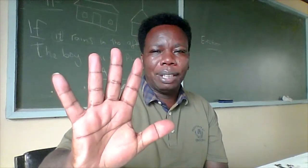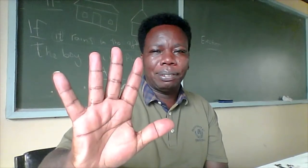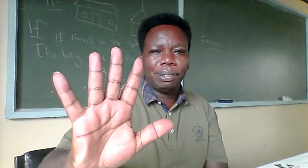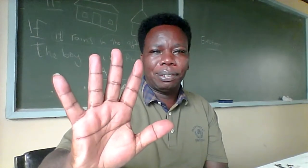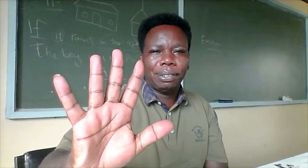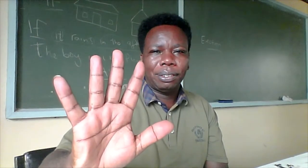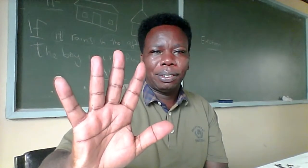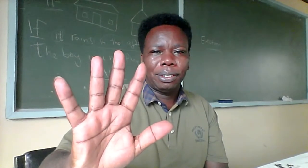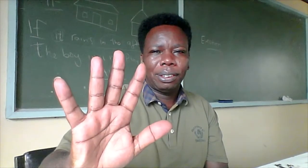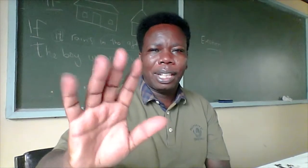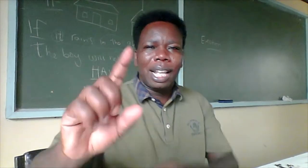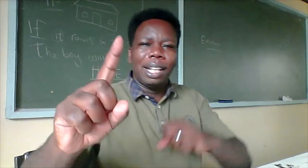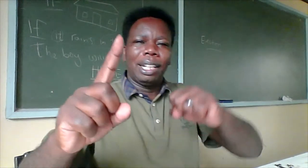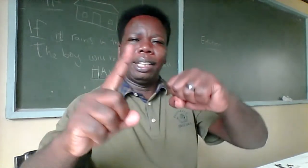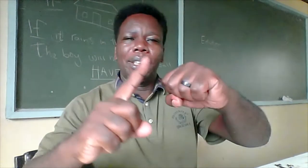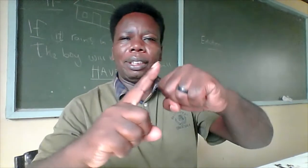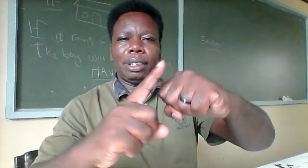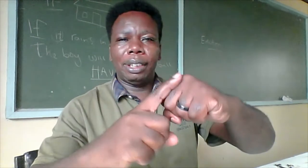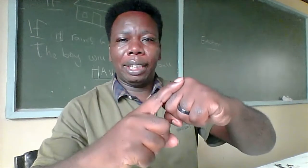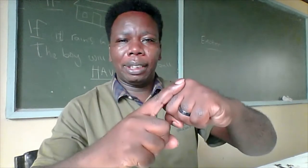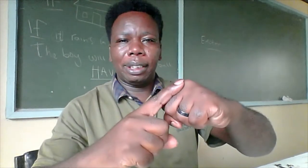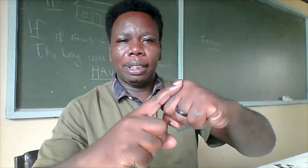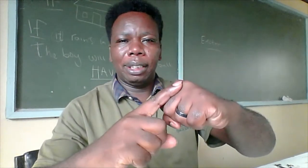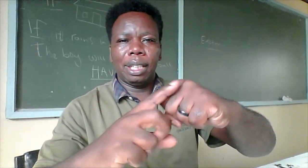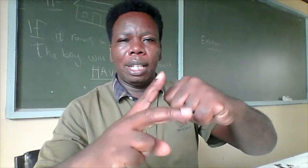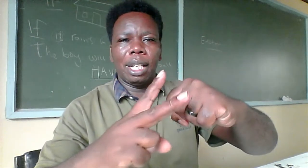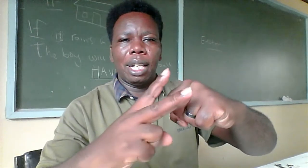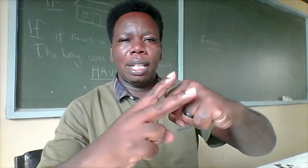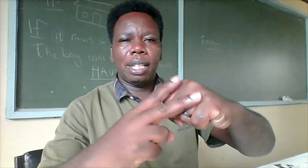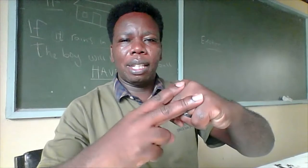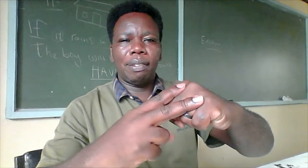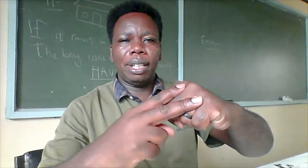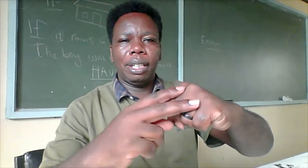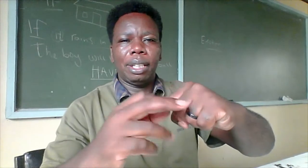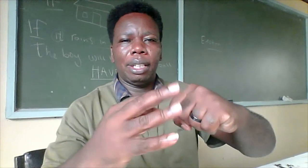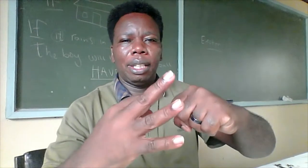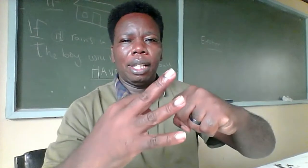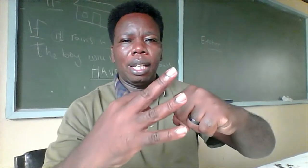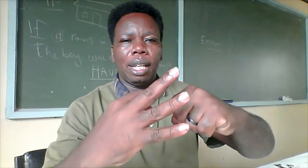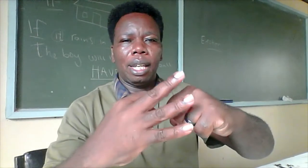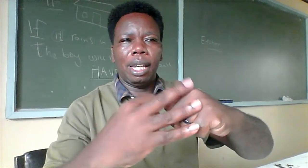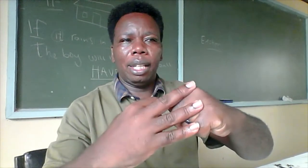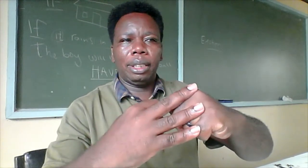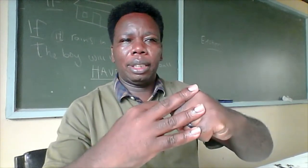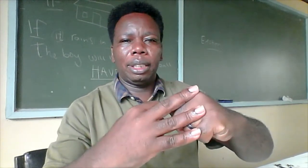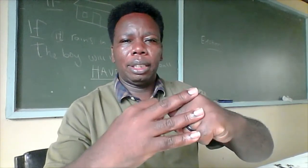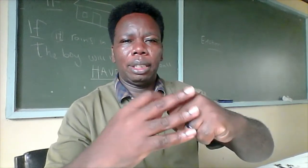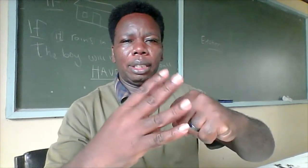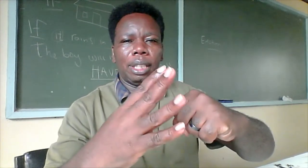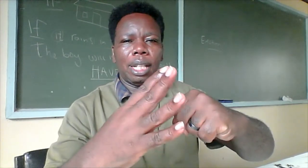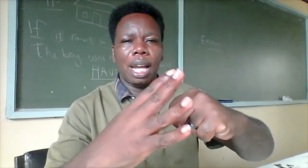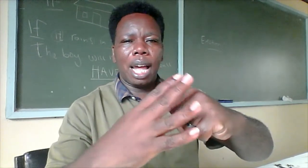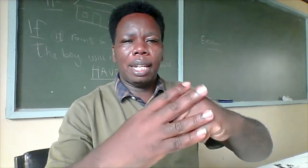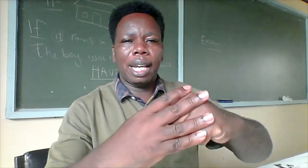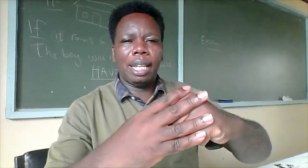six seven eight nine